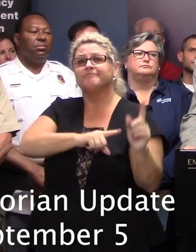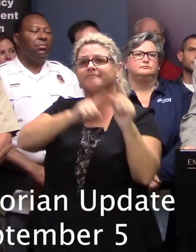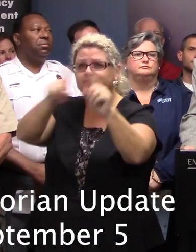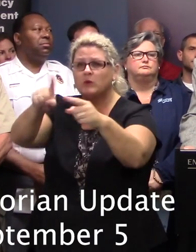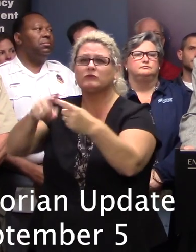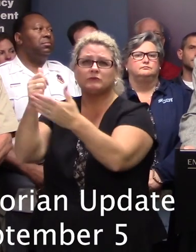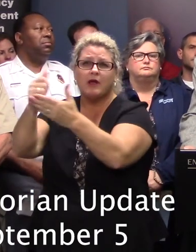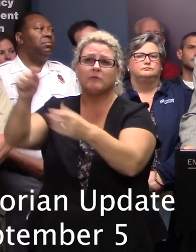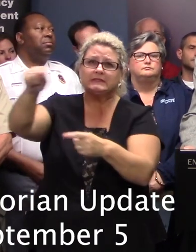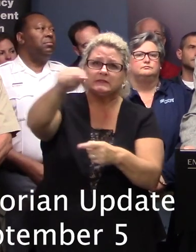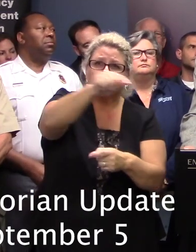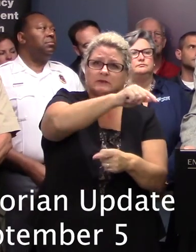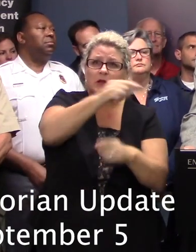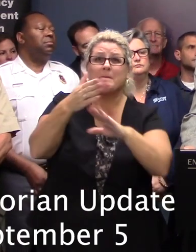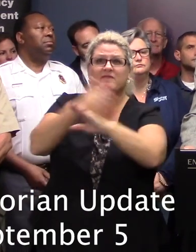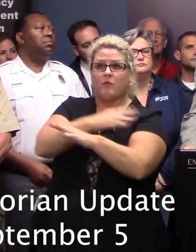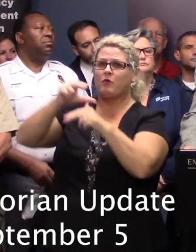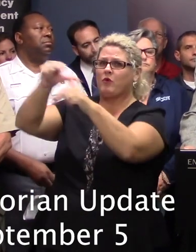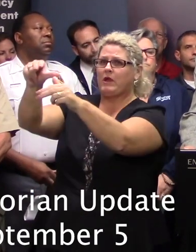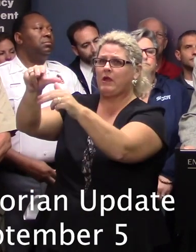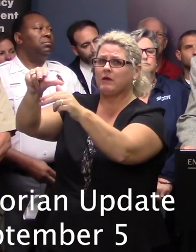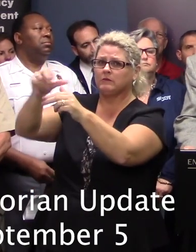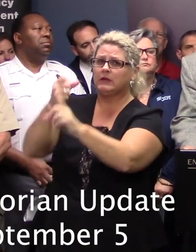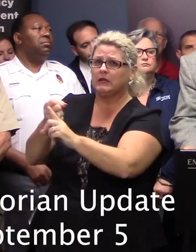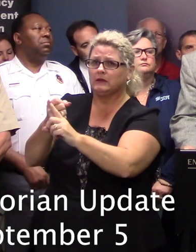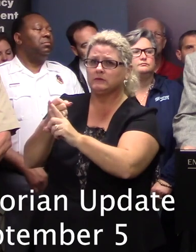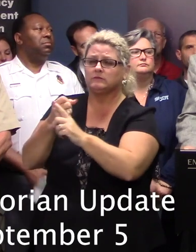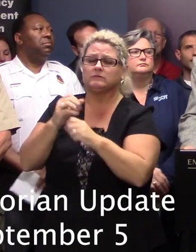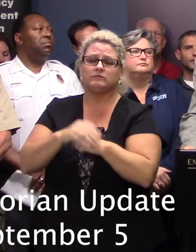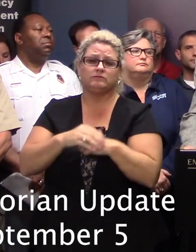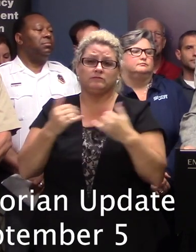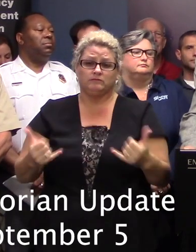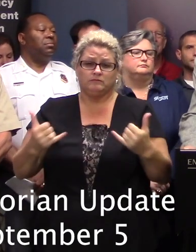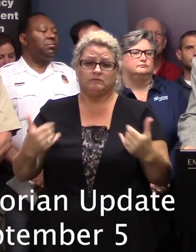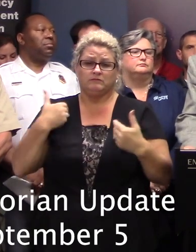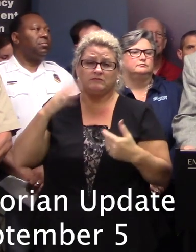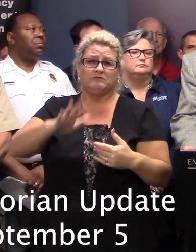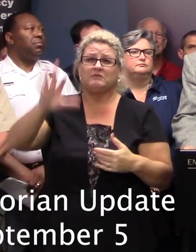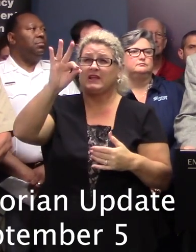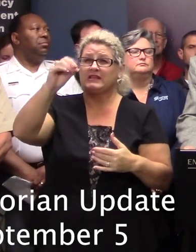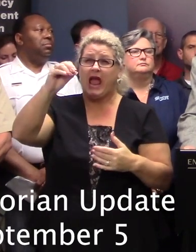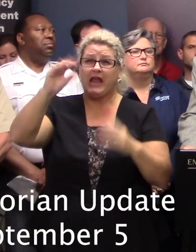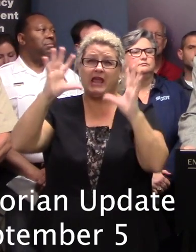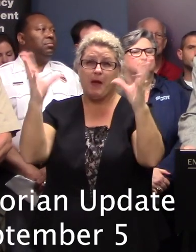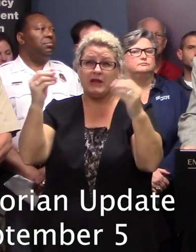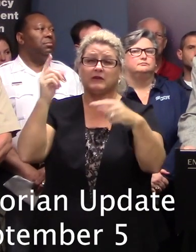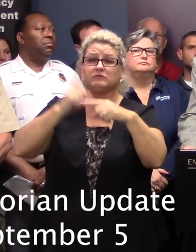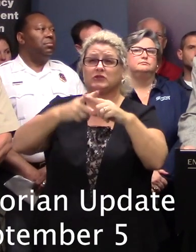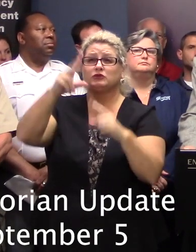evacuations before the storm. And of note, we still have 90 ambulances and 220